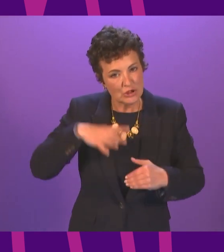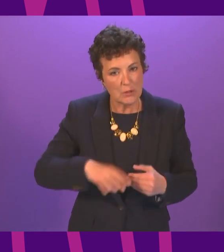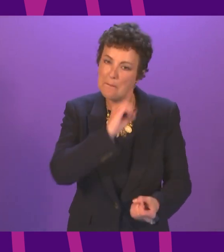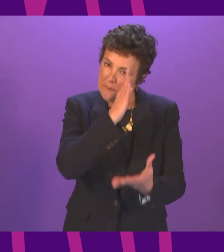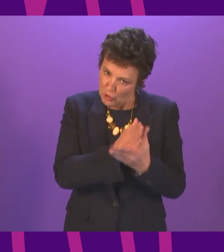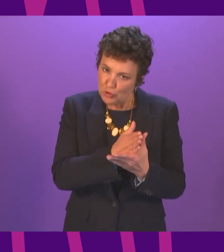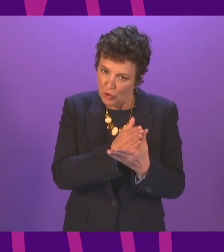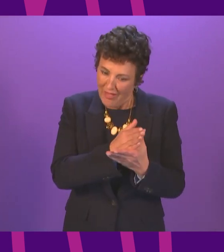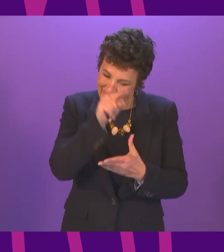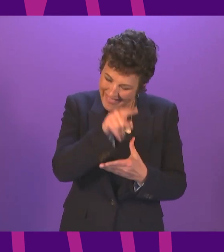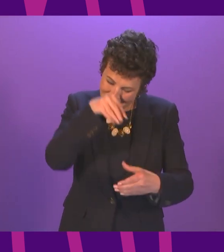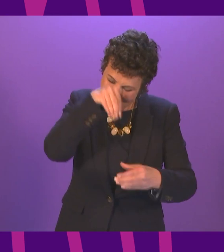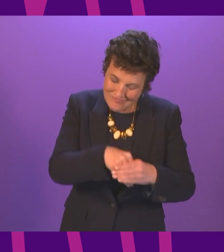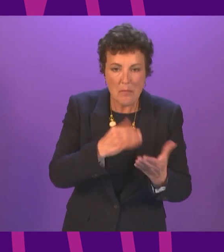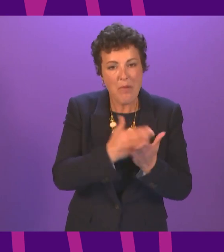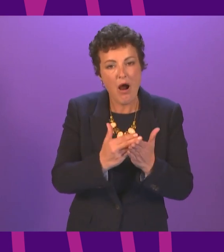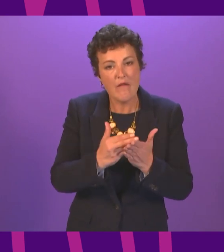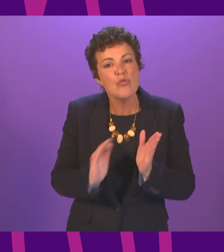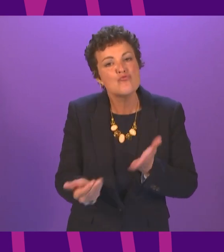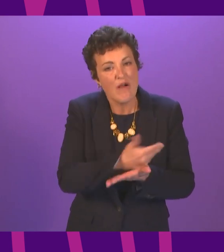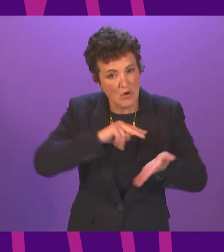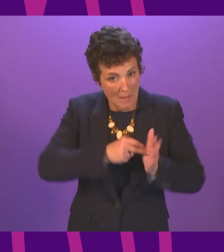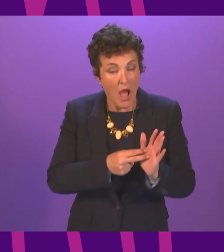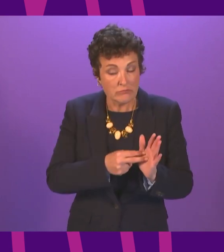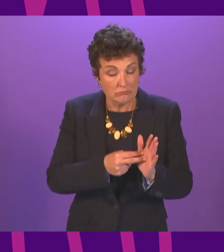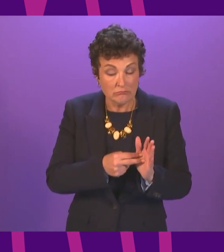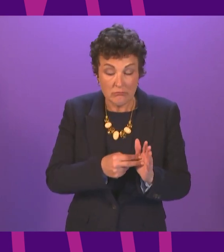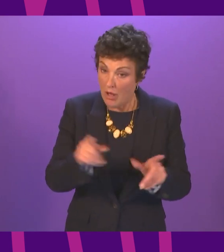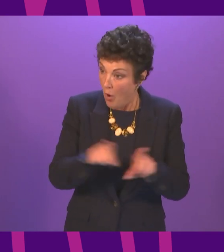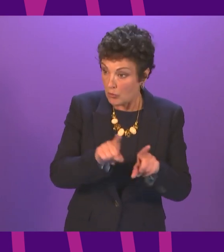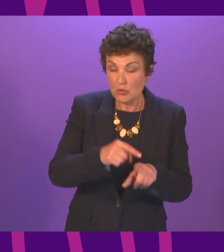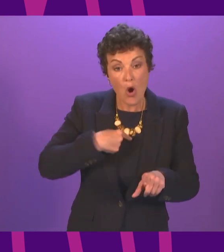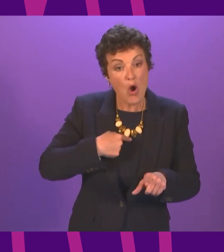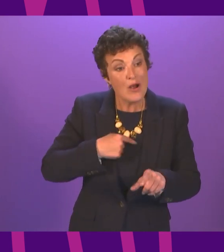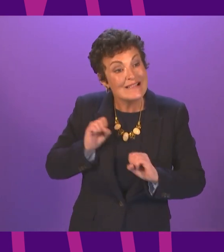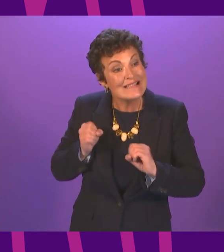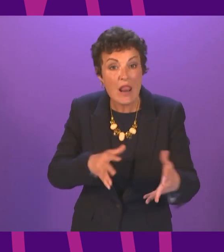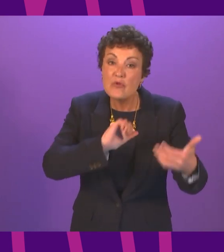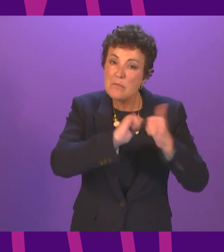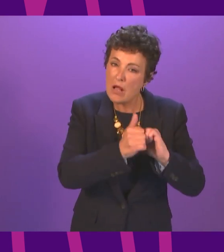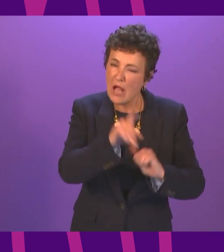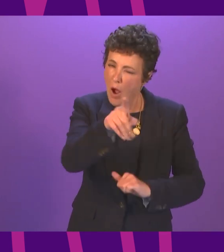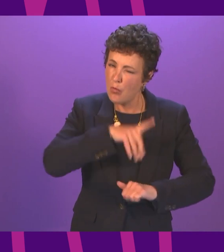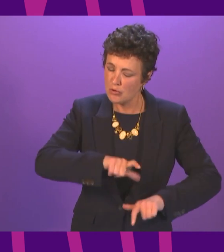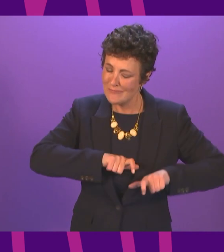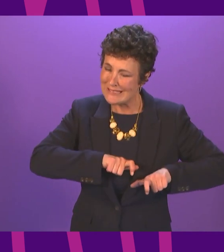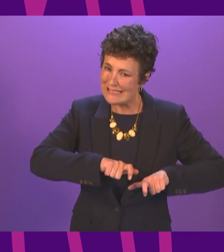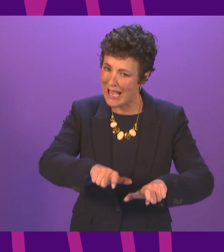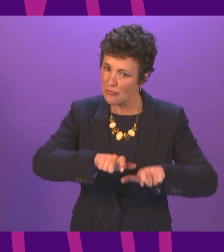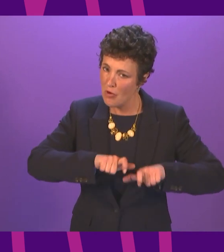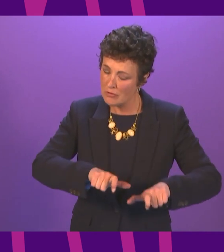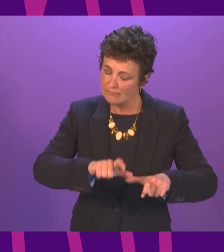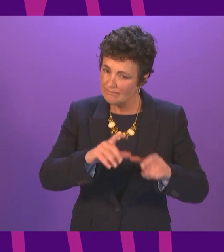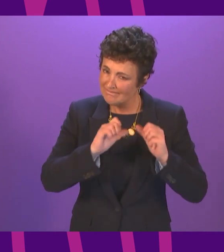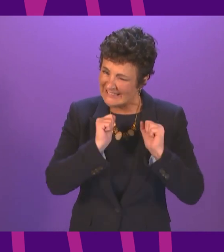incorporated into recovery planning. It is also a challenge I am making to our delivery partners to retain the collaboration that has guided us